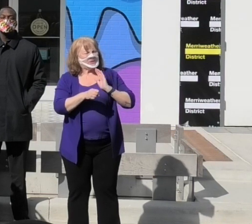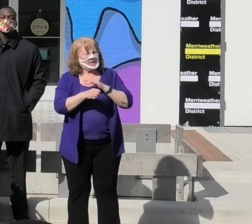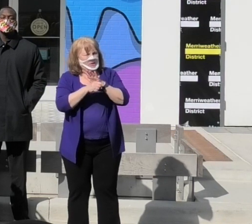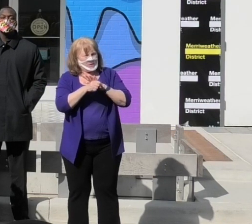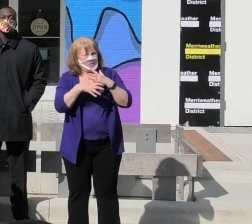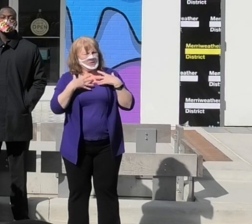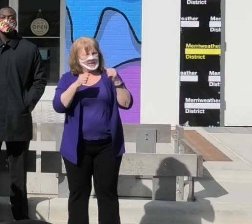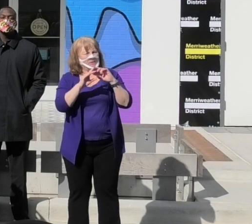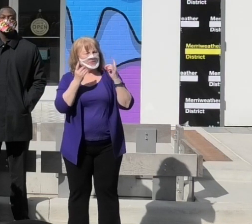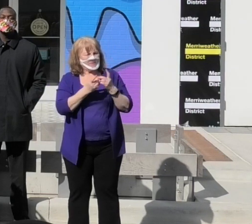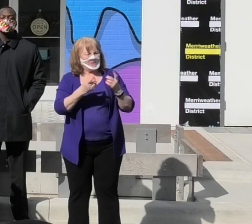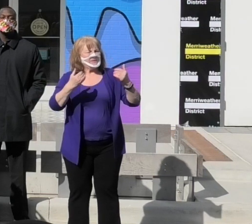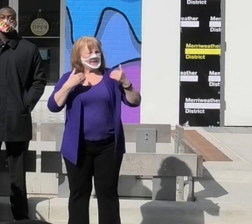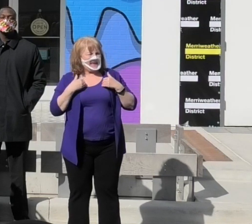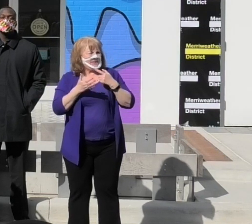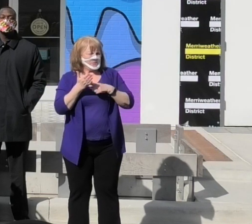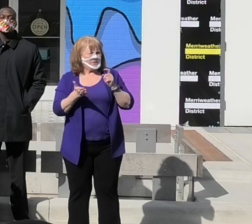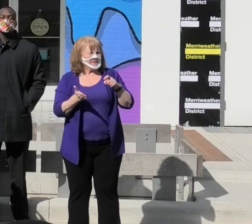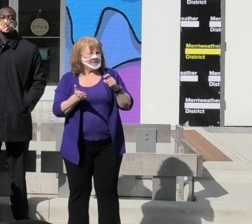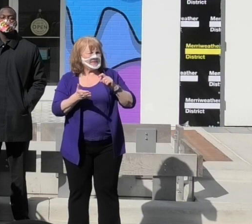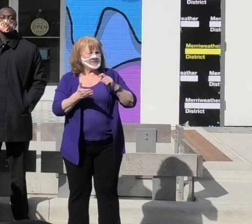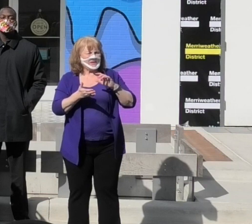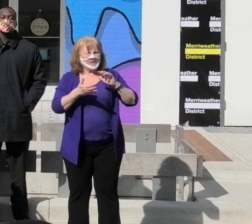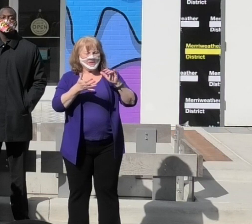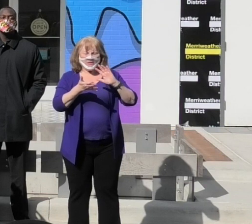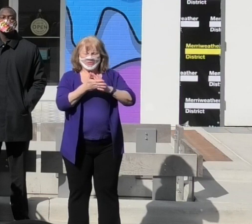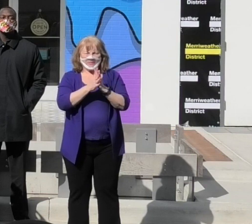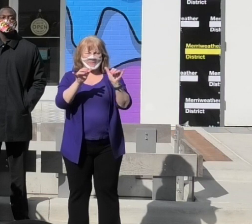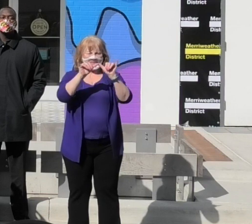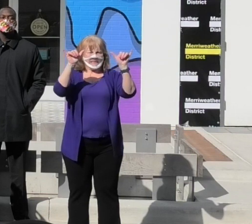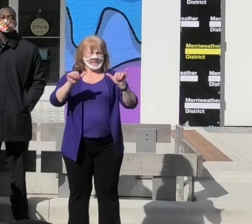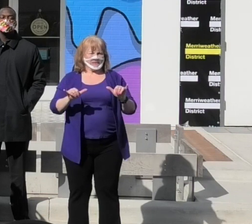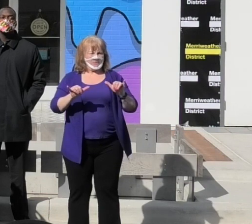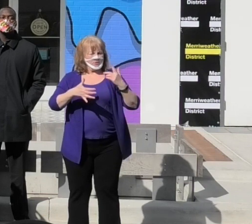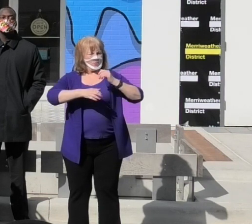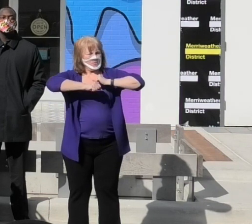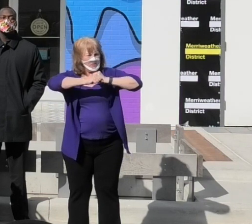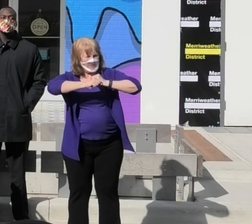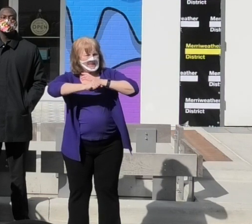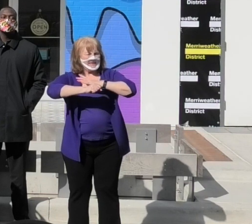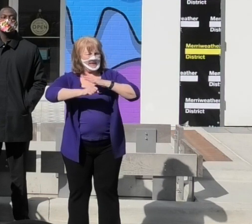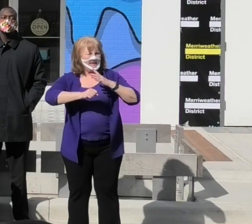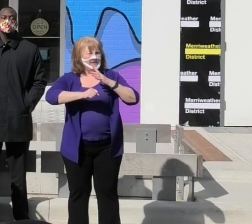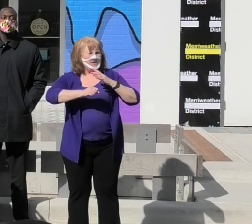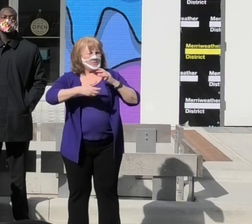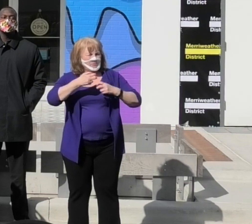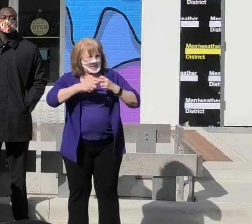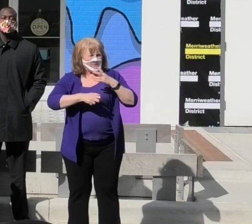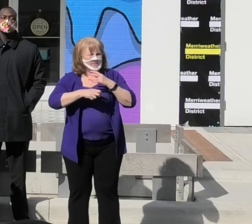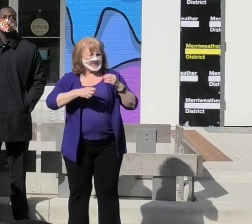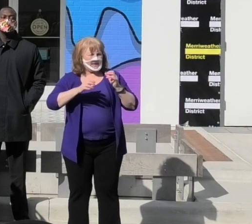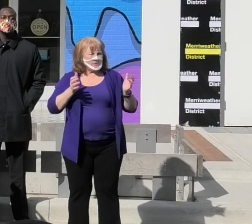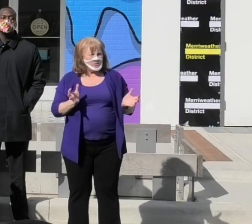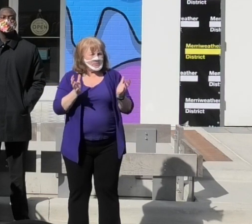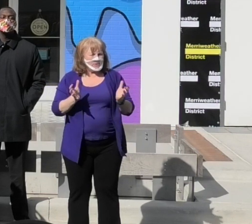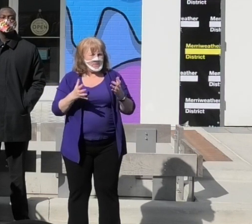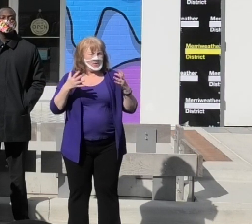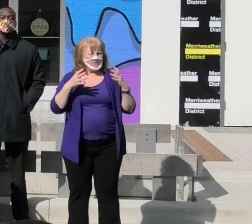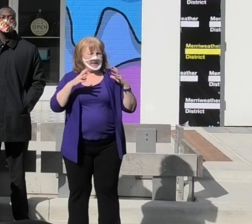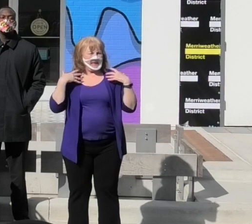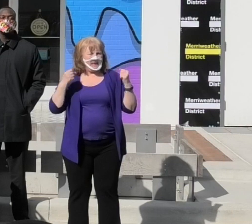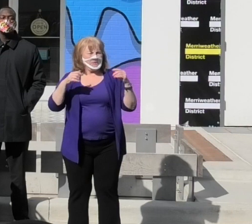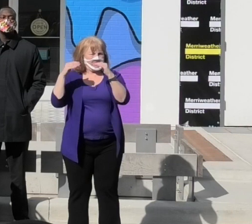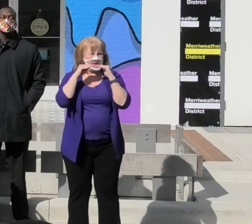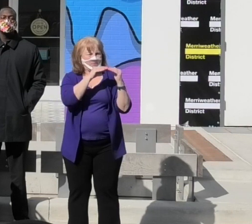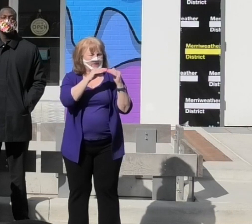local health department has what it needs to be a system for prevention and health equity. Our work group provided additional short and